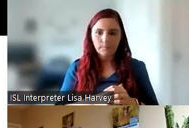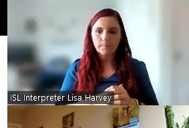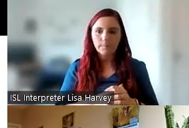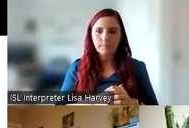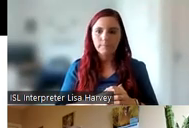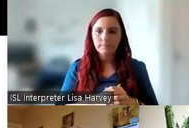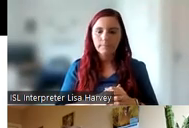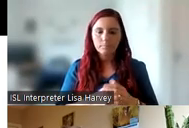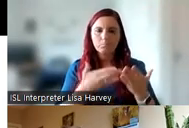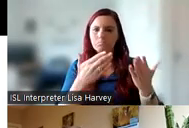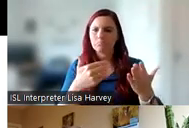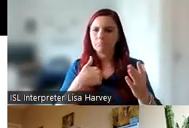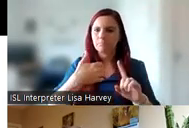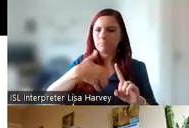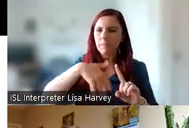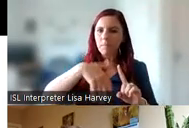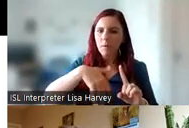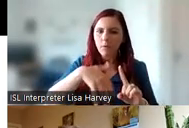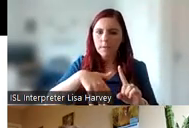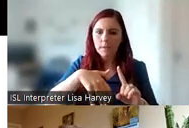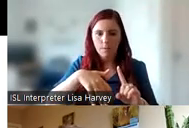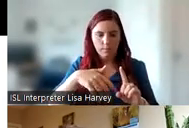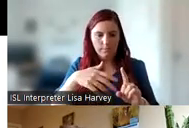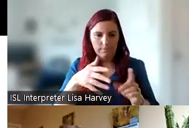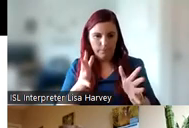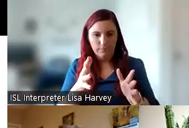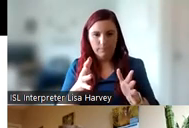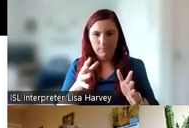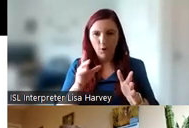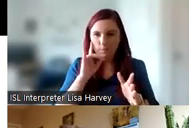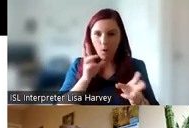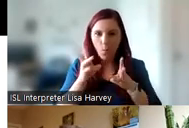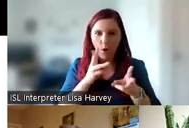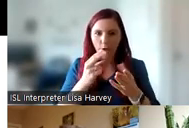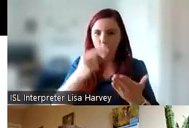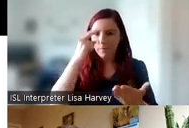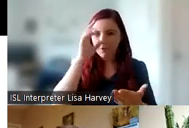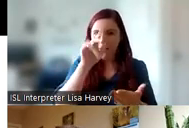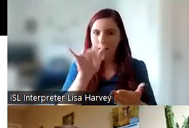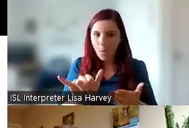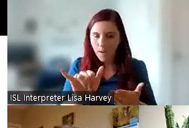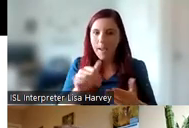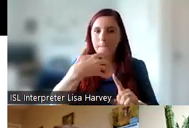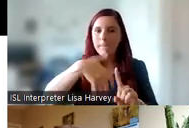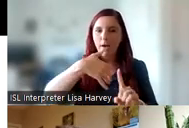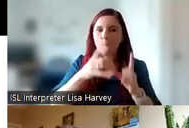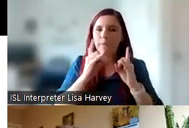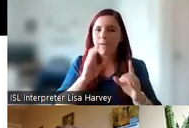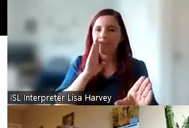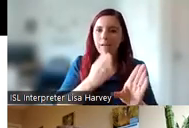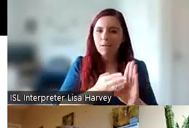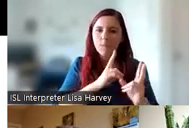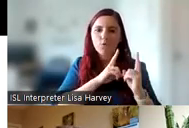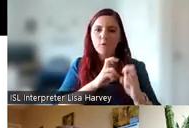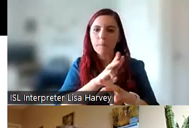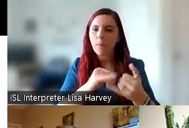Okay, so just a bit of background about me. As you've heard, I work at the University of Galway and my background is in health psychology. I do research with people who are living with